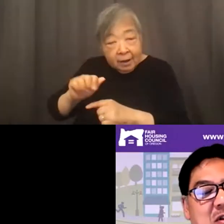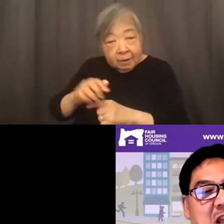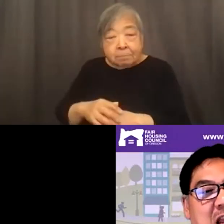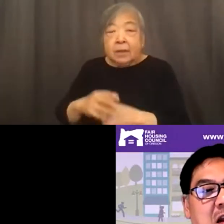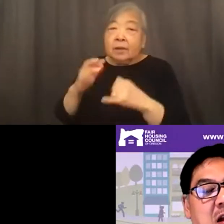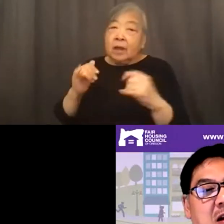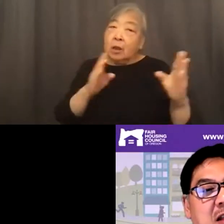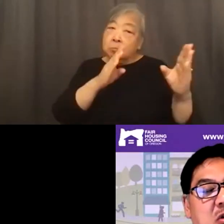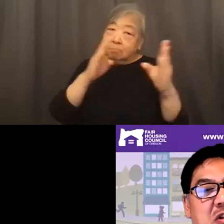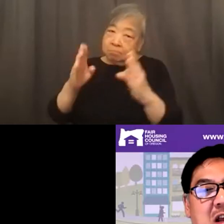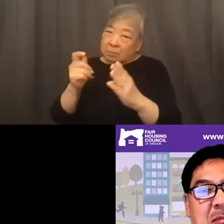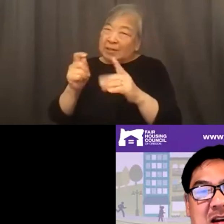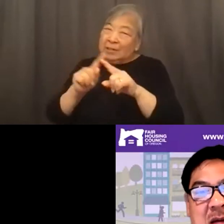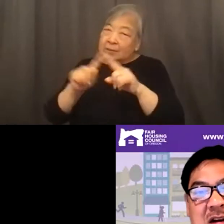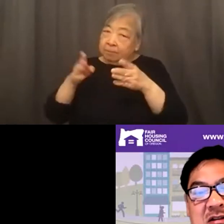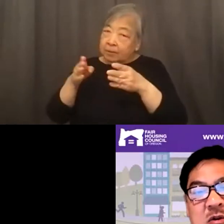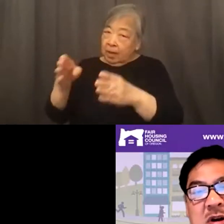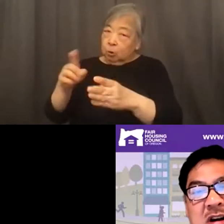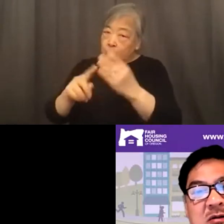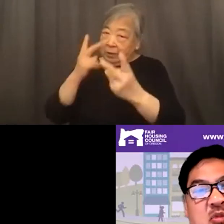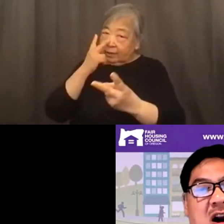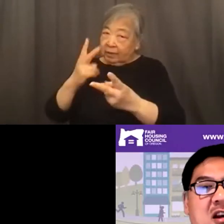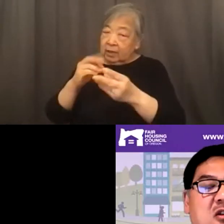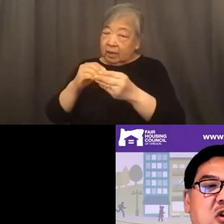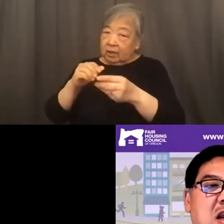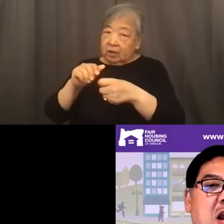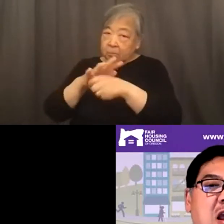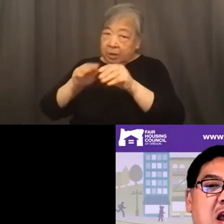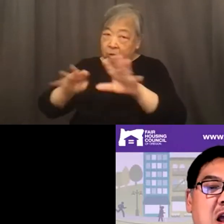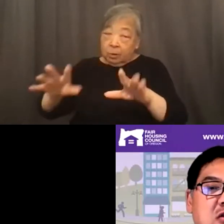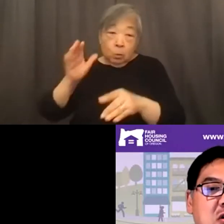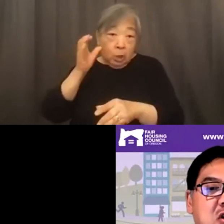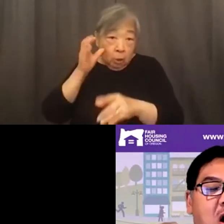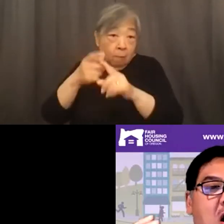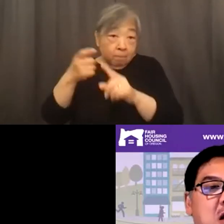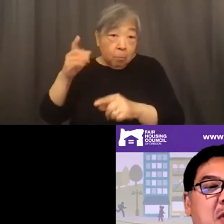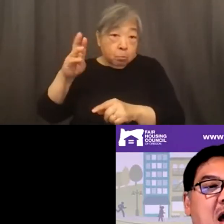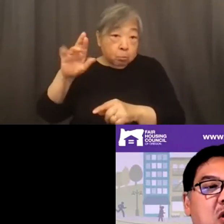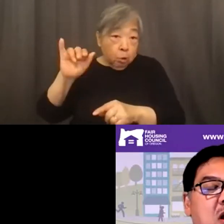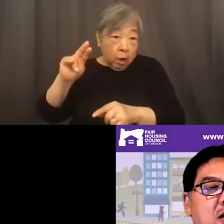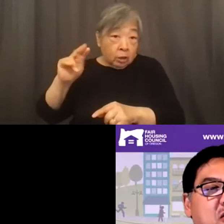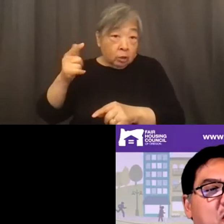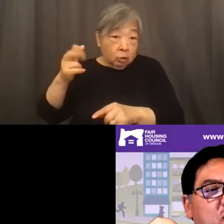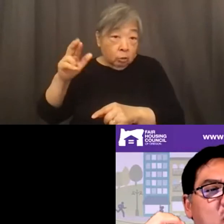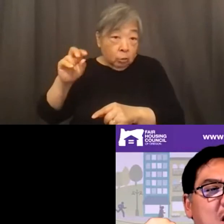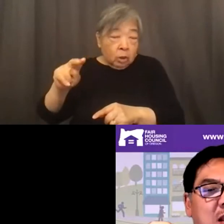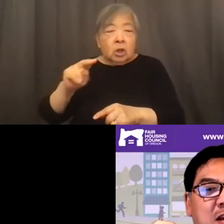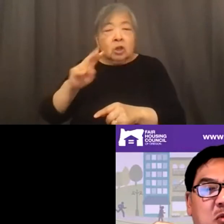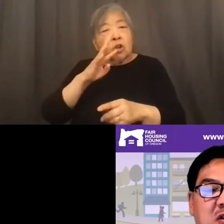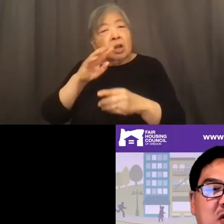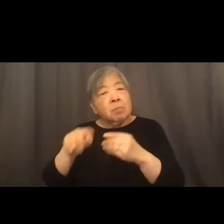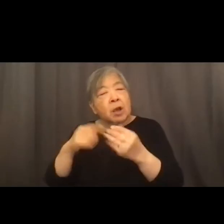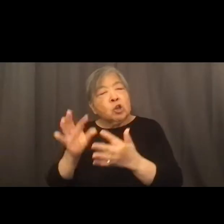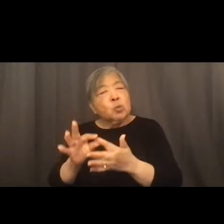slightly different lane that we're seeing in the pandemic to hear from Brian Green and start to talk about these sort of unique